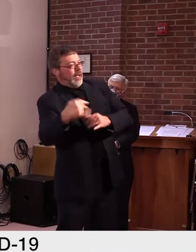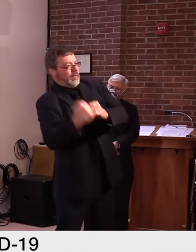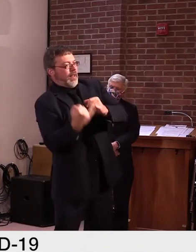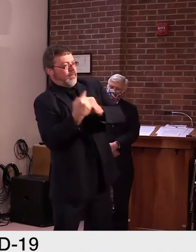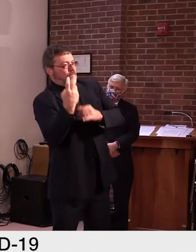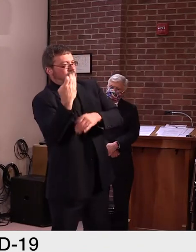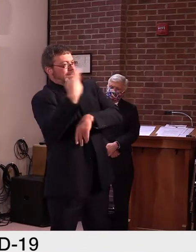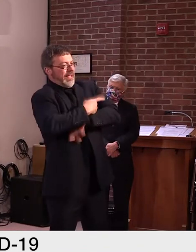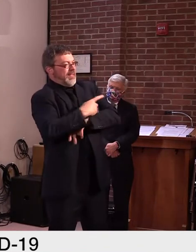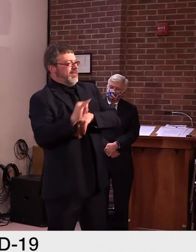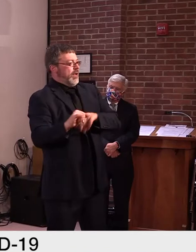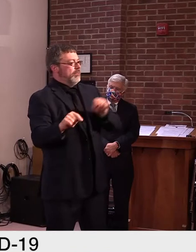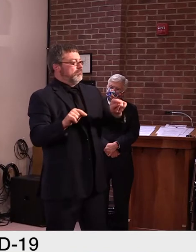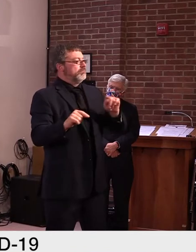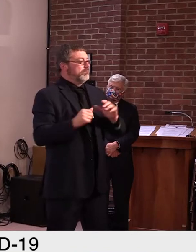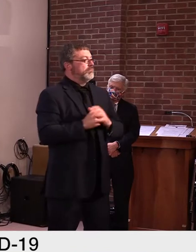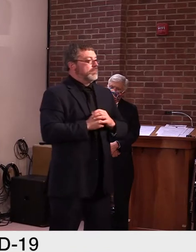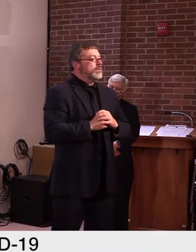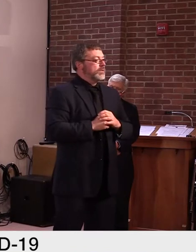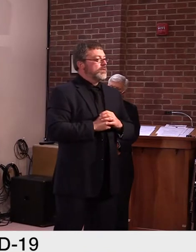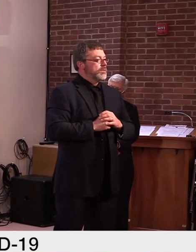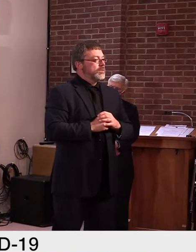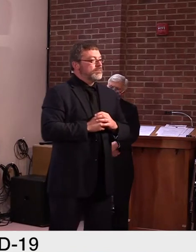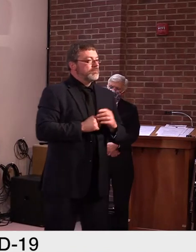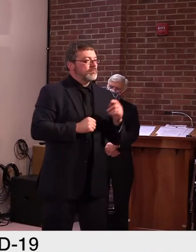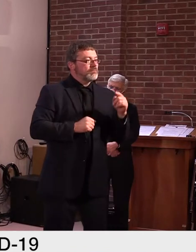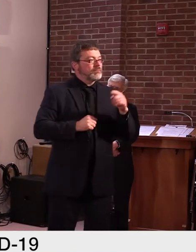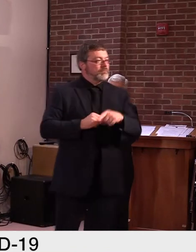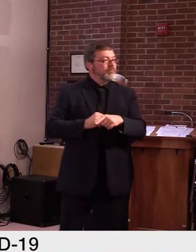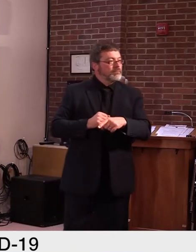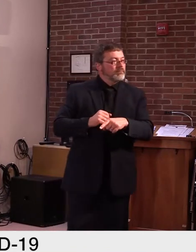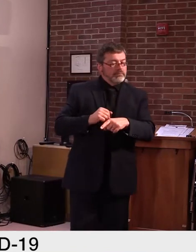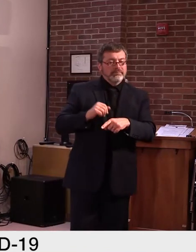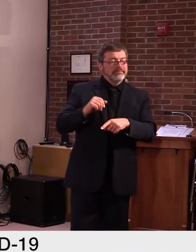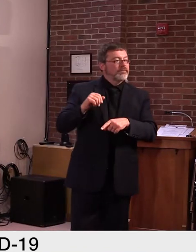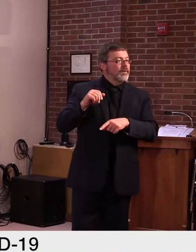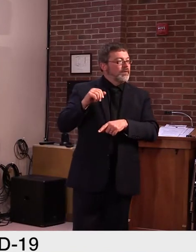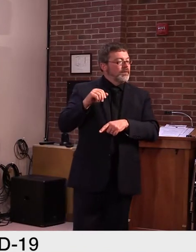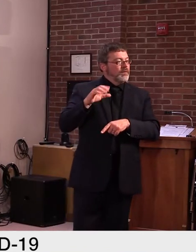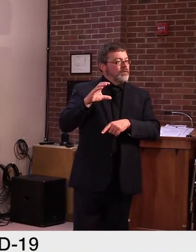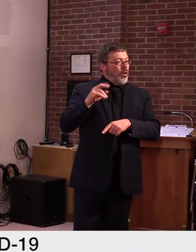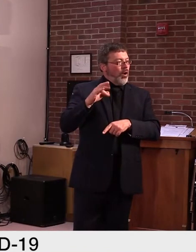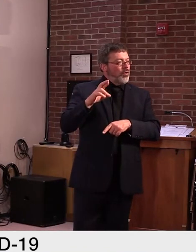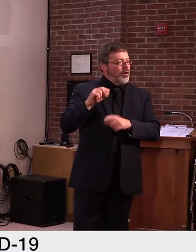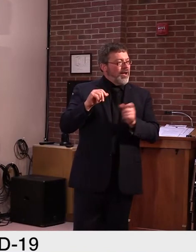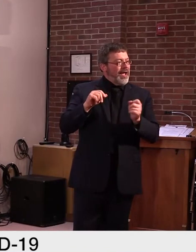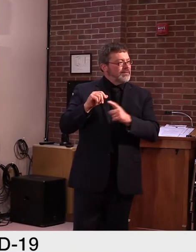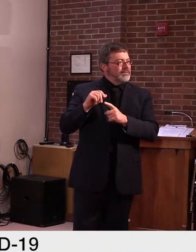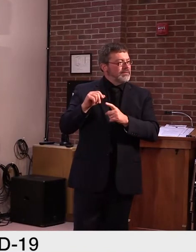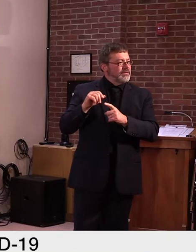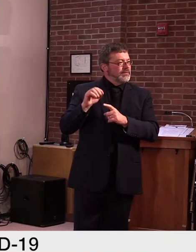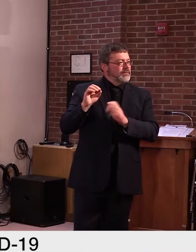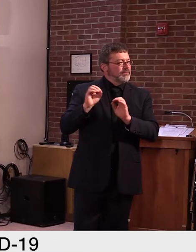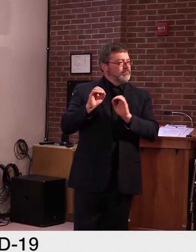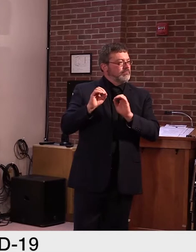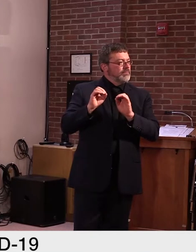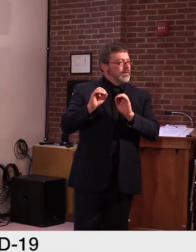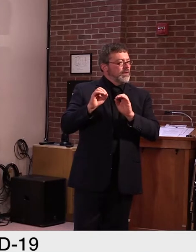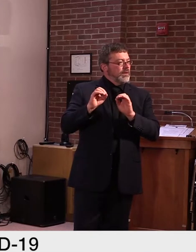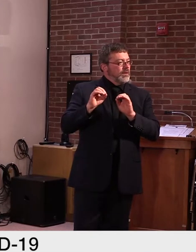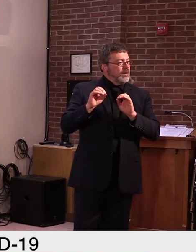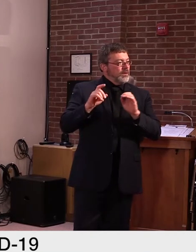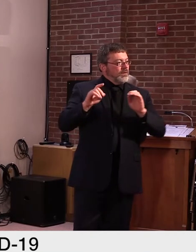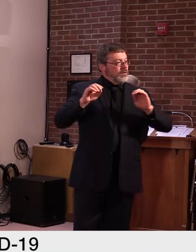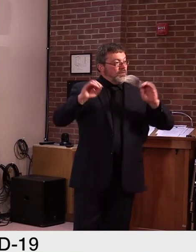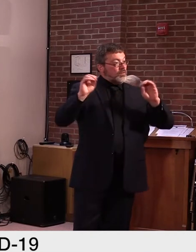action. Okay, so, um, there's no other Washington County outbreak that you know of that could